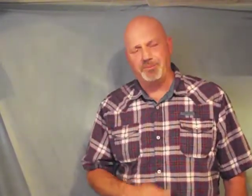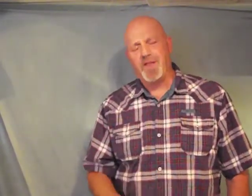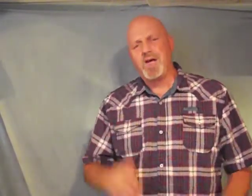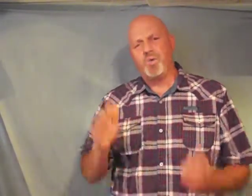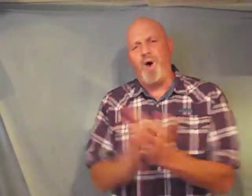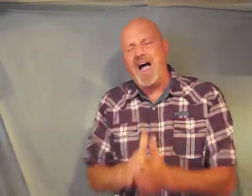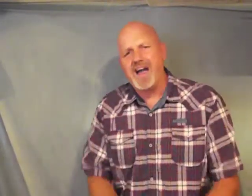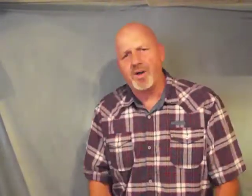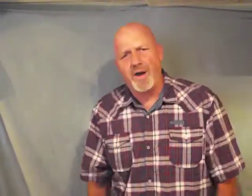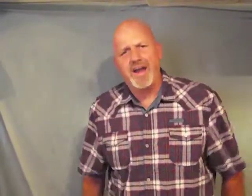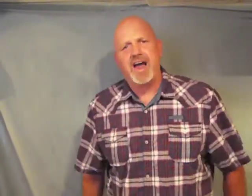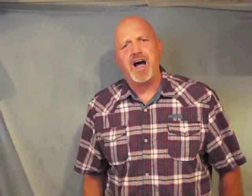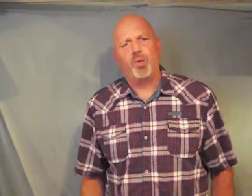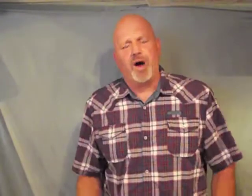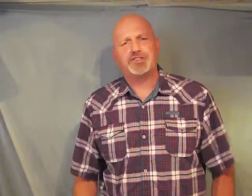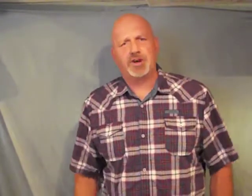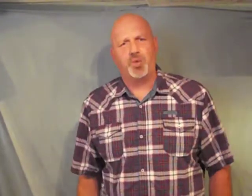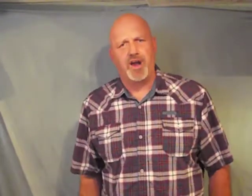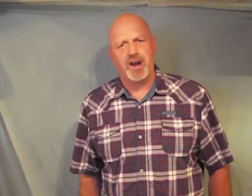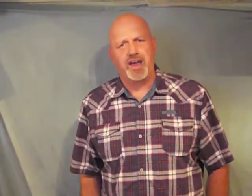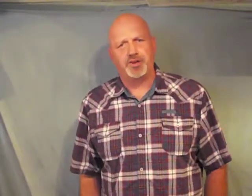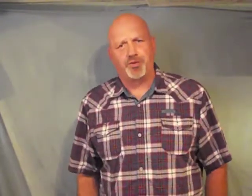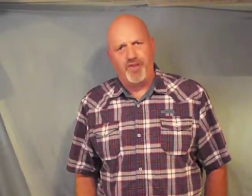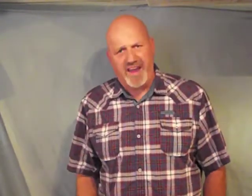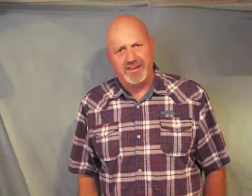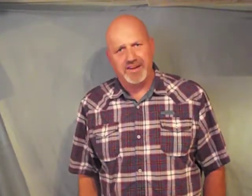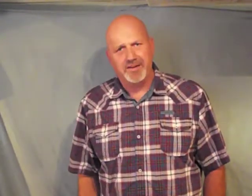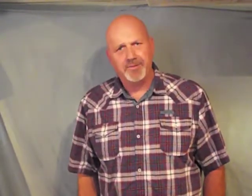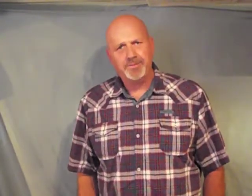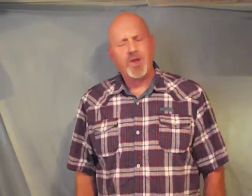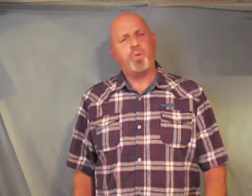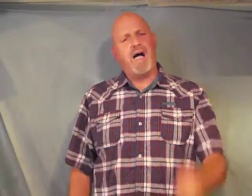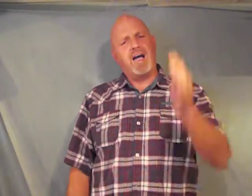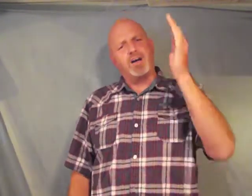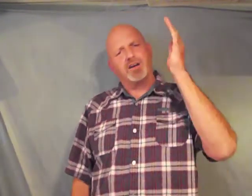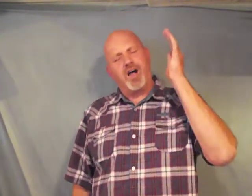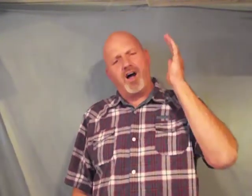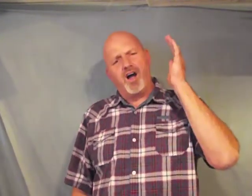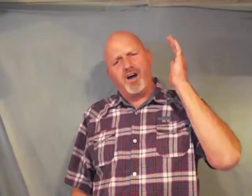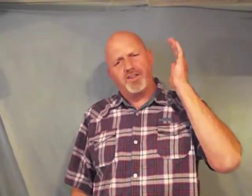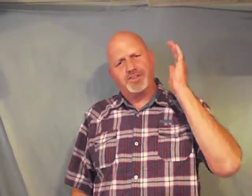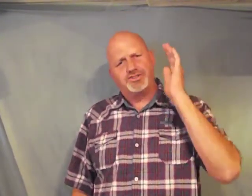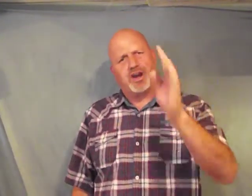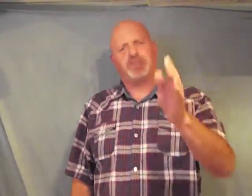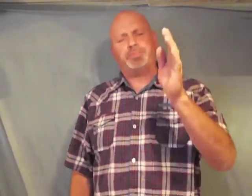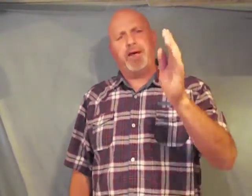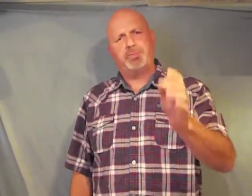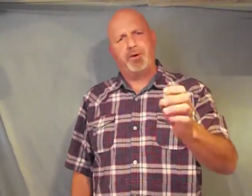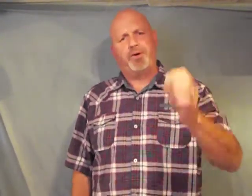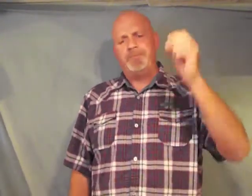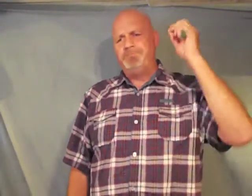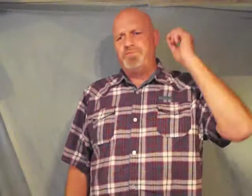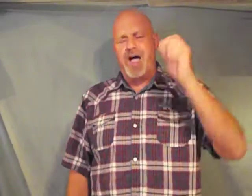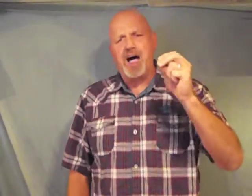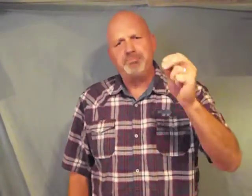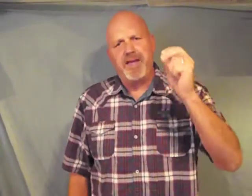why are we not washing one another's feet why are the church people not being